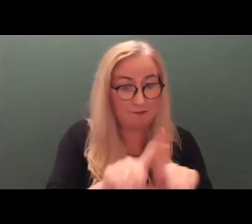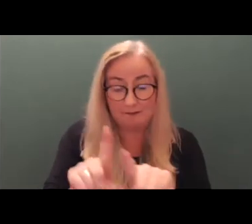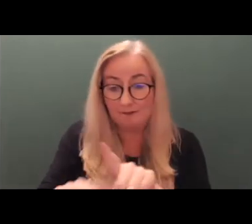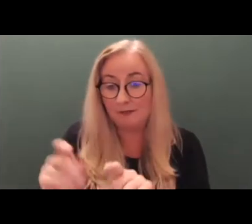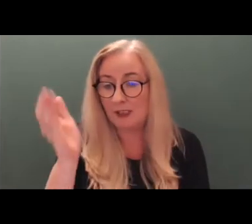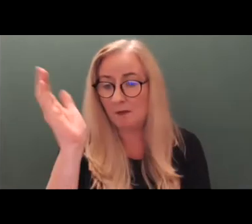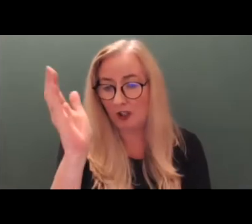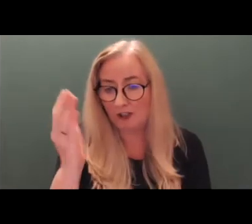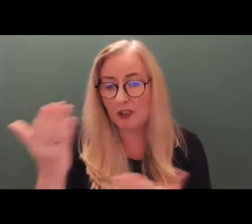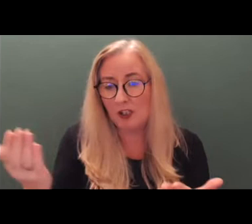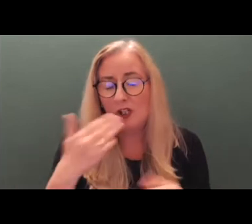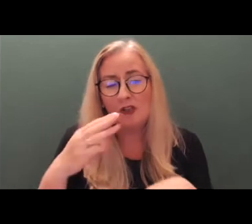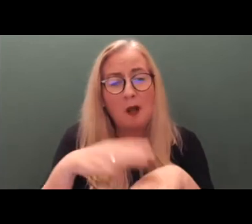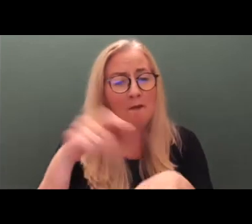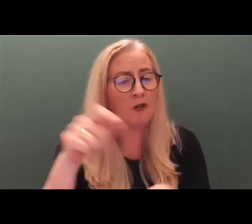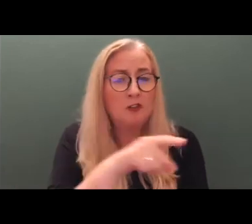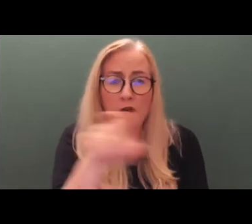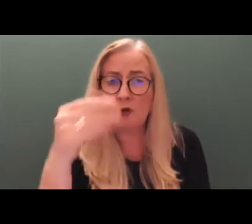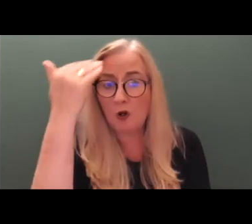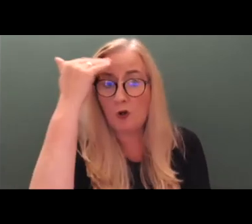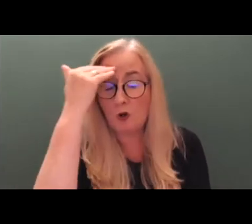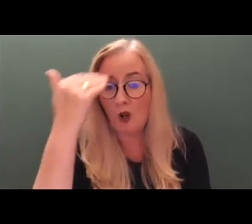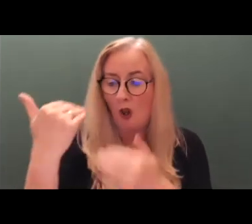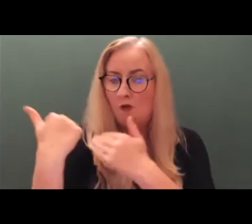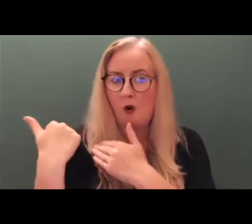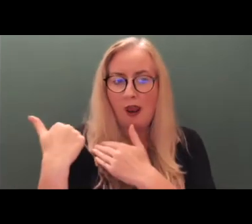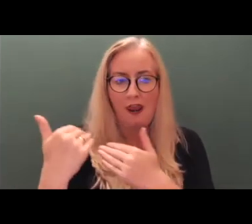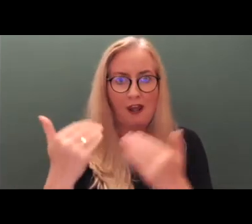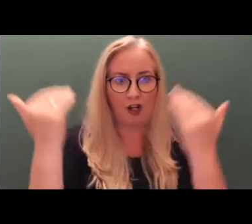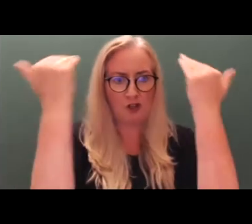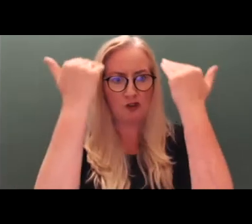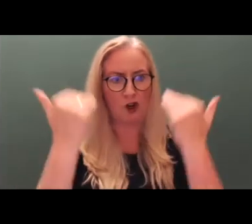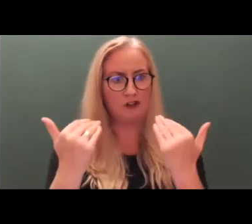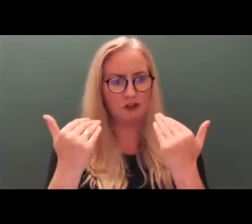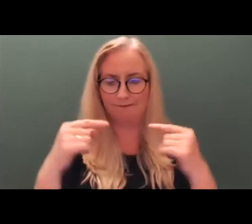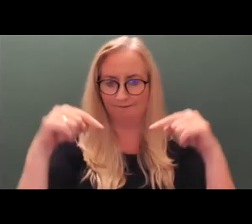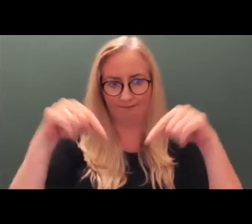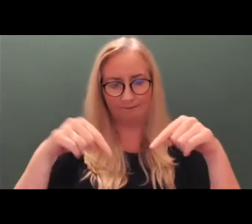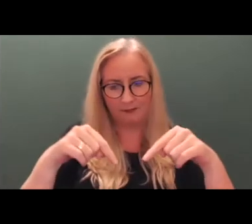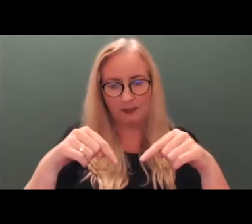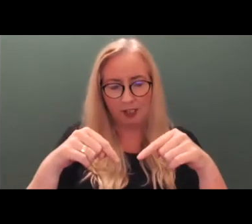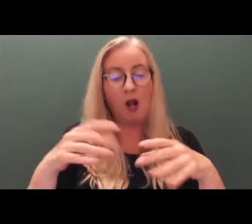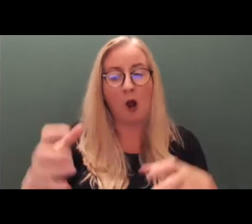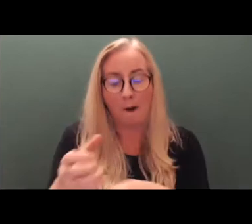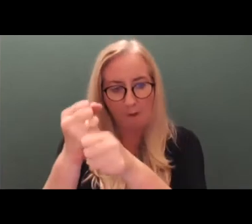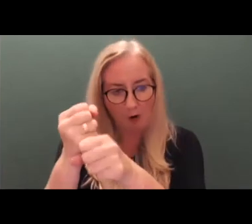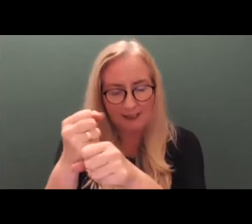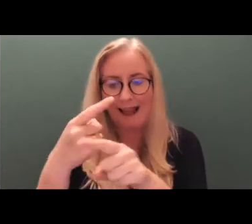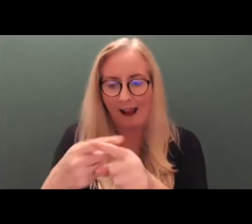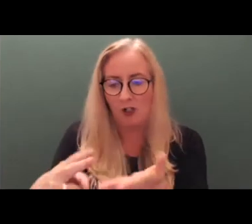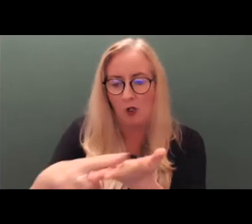As most of you know, the role of a judge is to uphold and apply the rule of law.